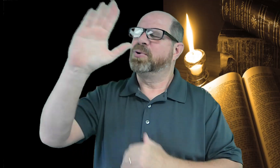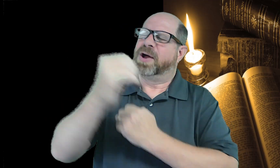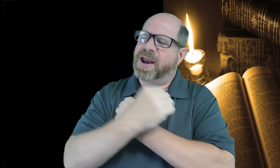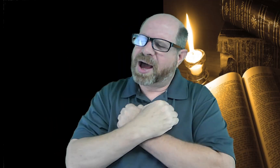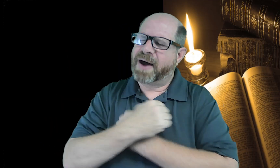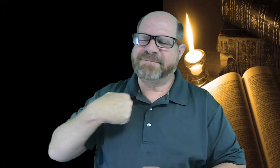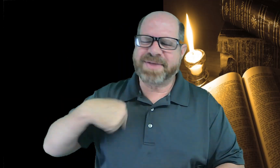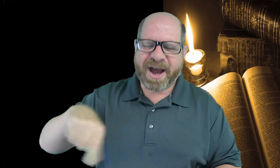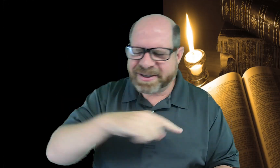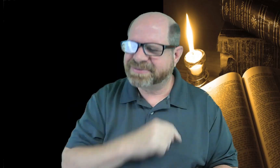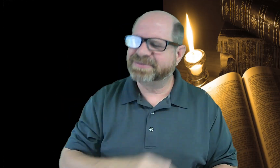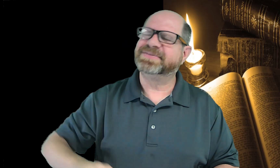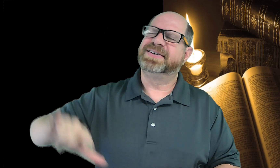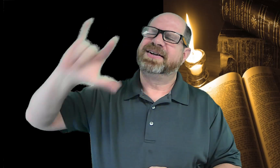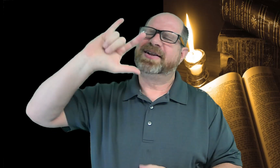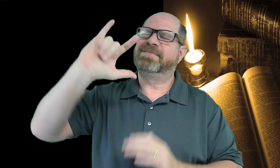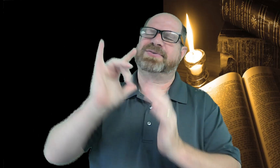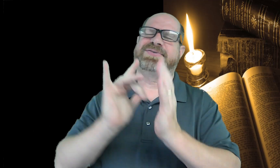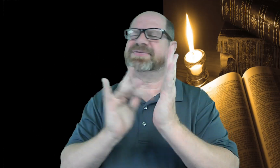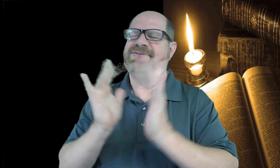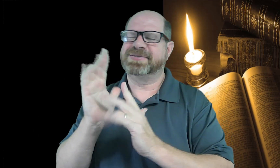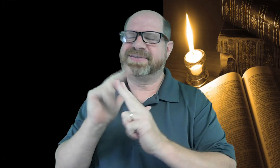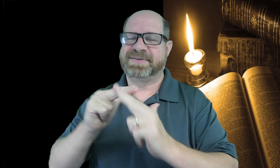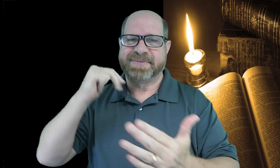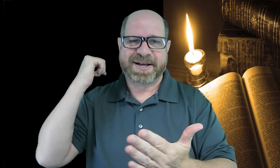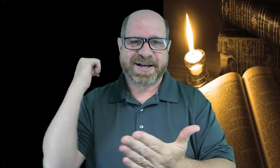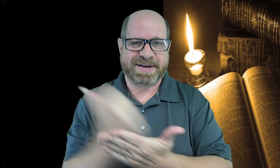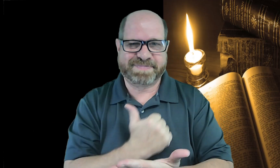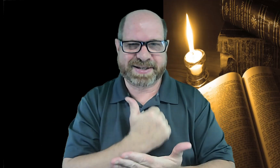you again for your love for us. We love you. In Jesus' name, amen.